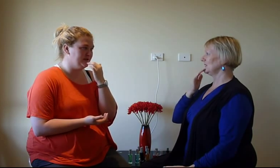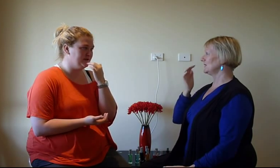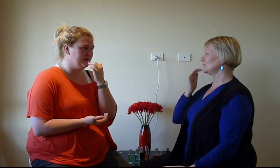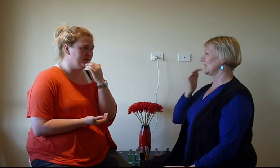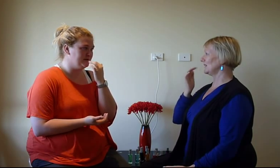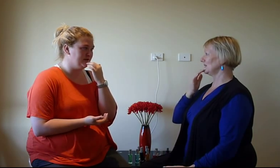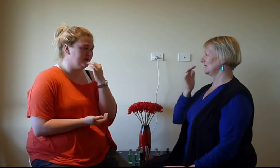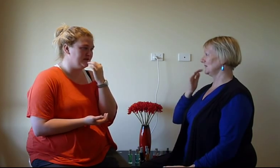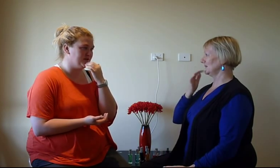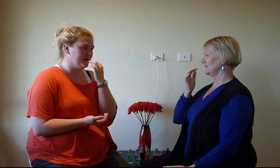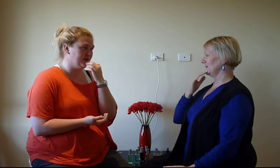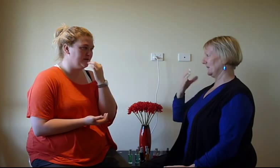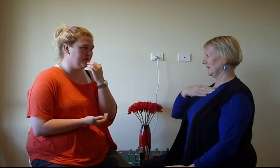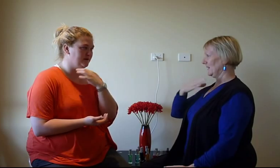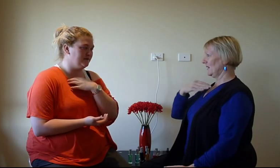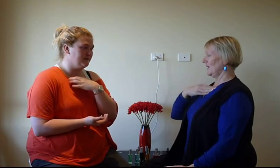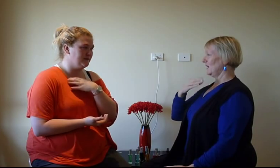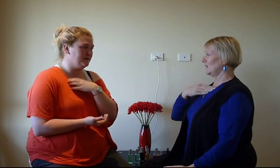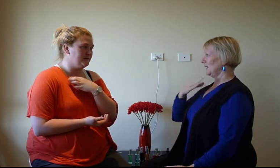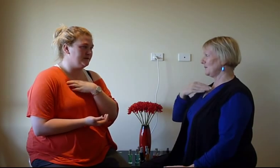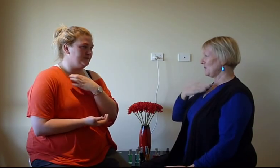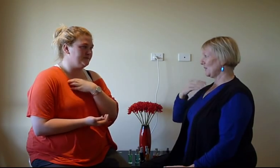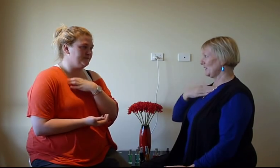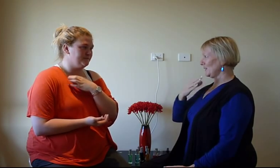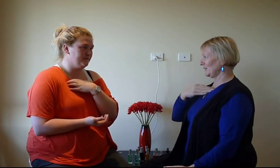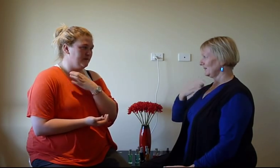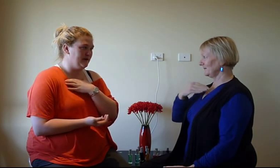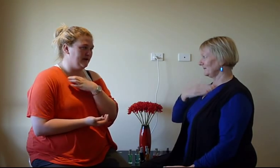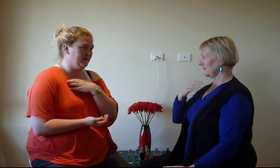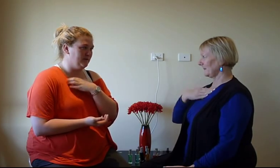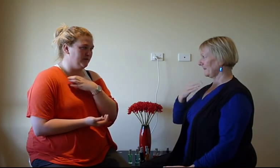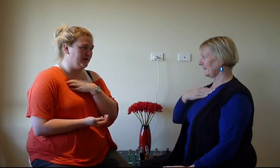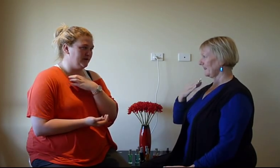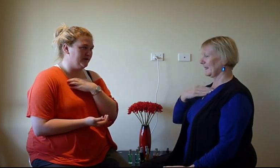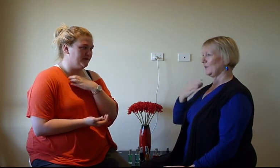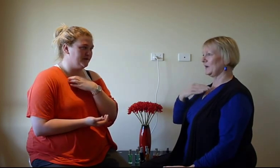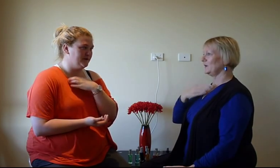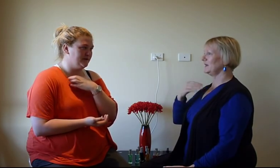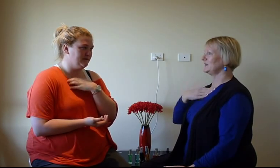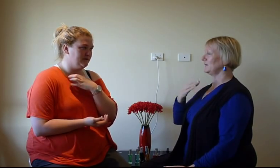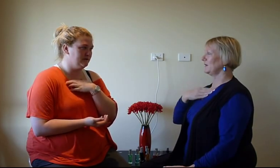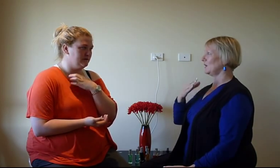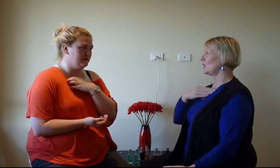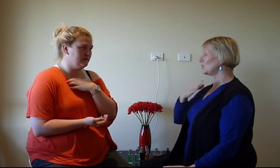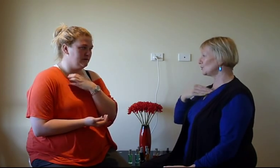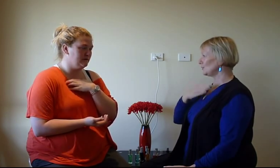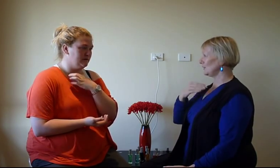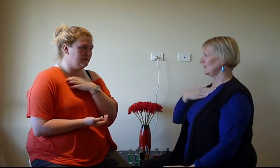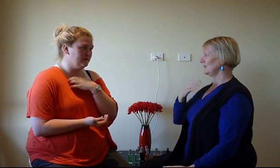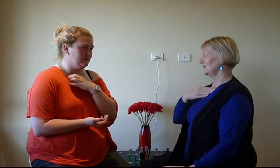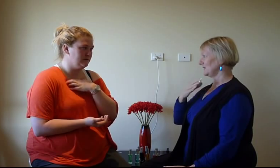This strength. And I let my body know. We don't need to hold this